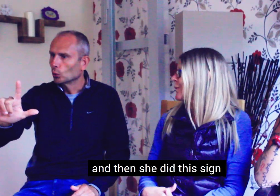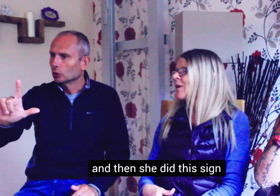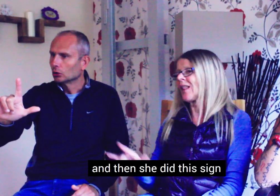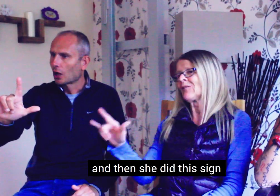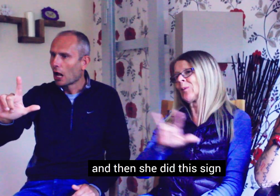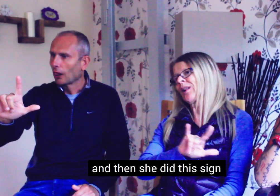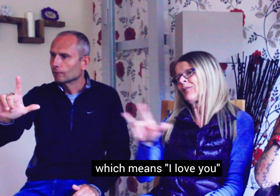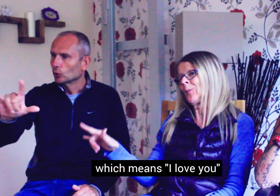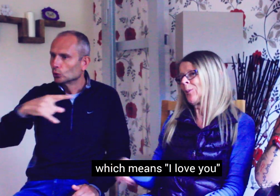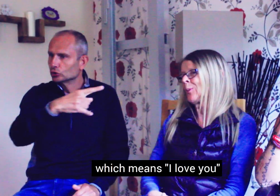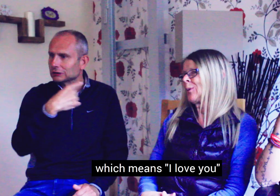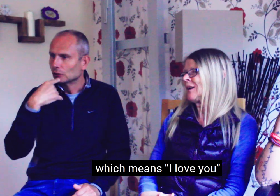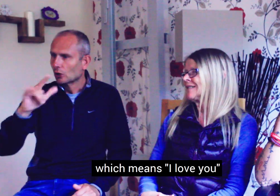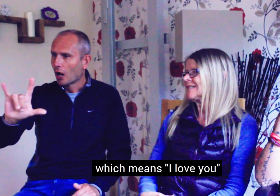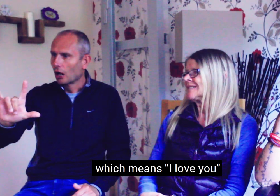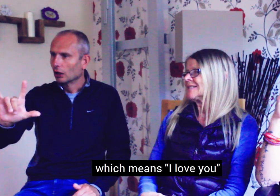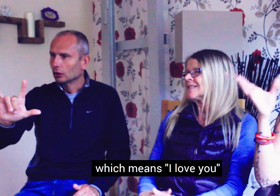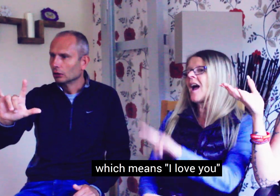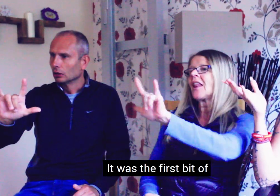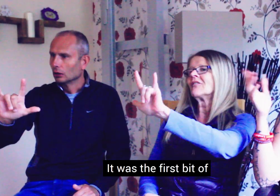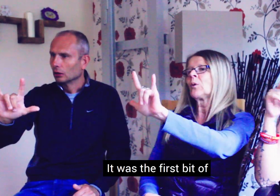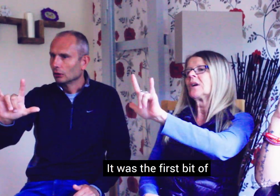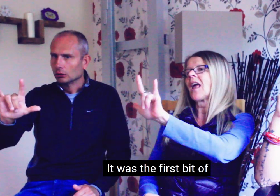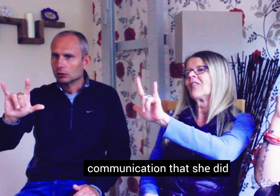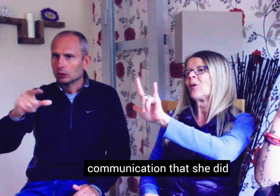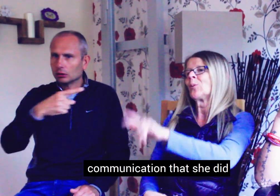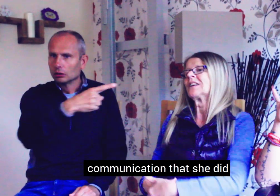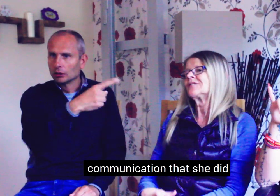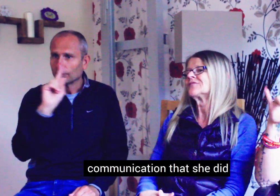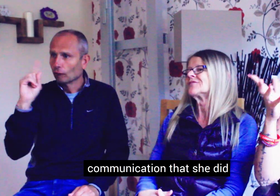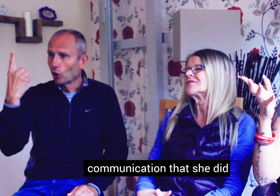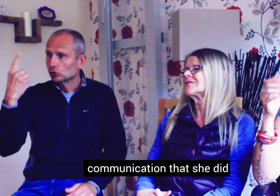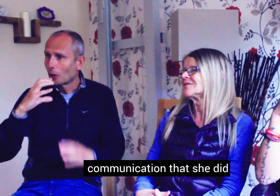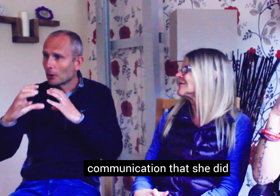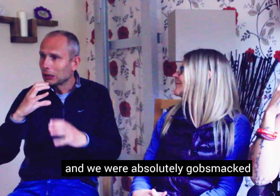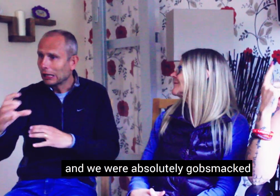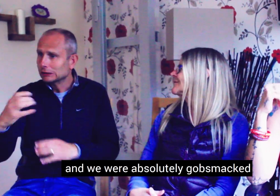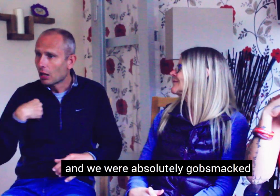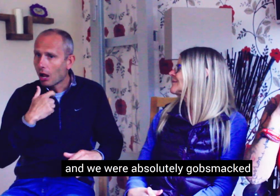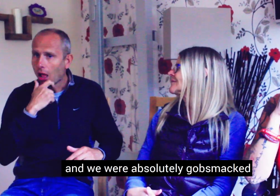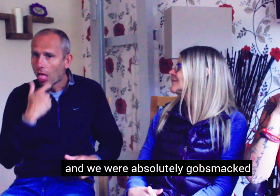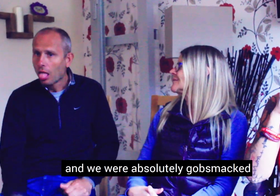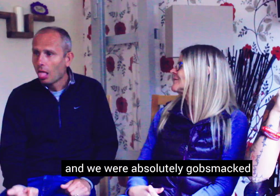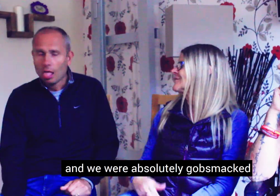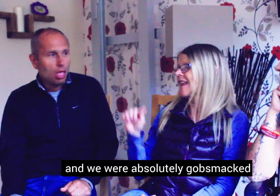this sign, which means, I love you. It was the first bit of communication that she did. And we were absolutely gobsmacked.